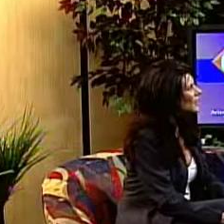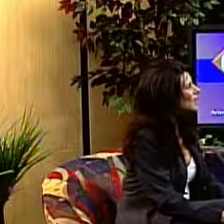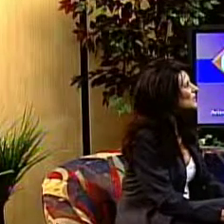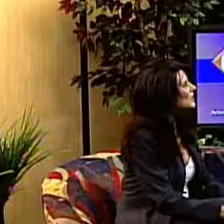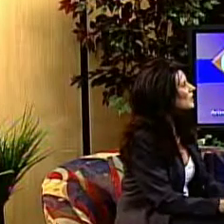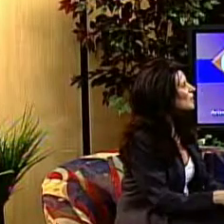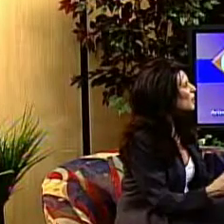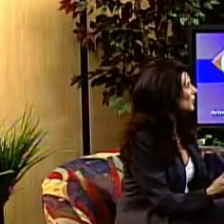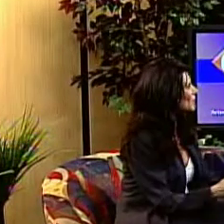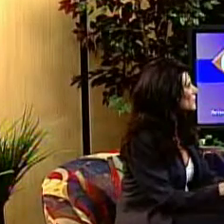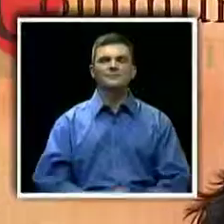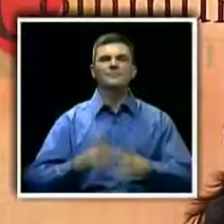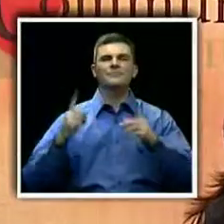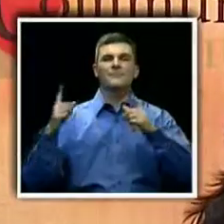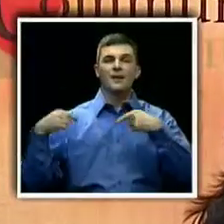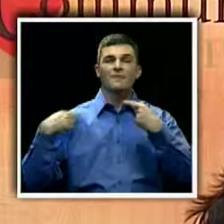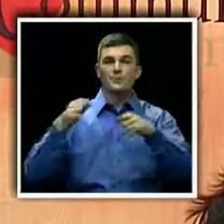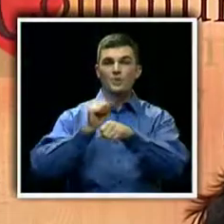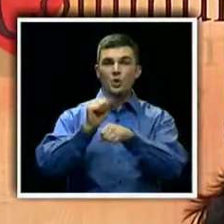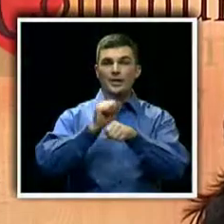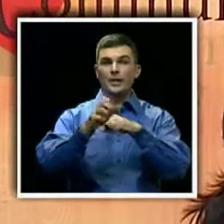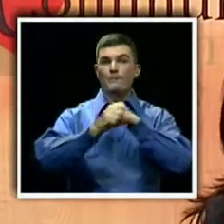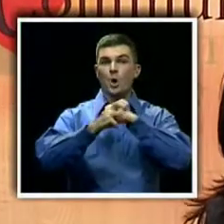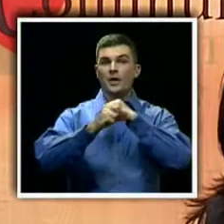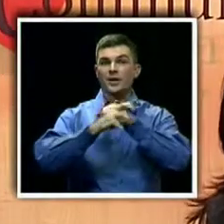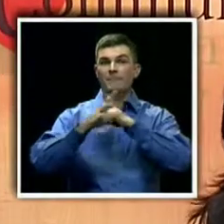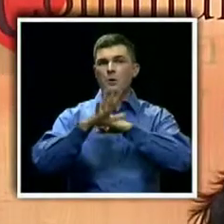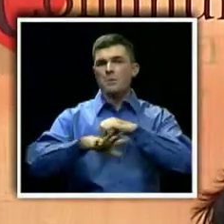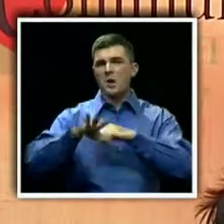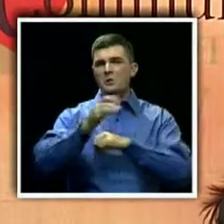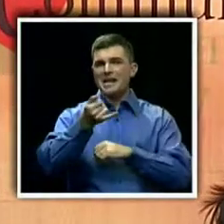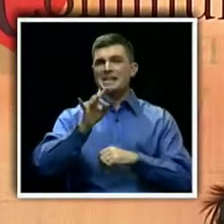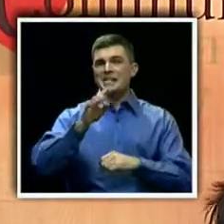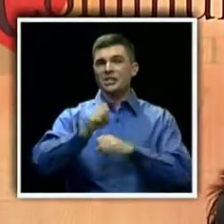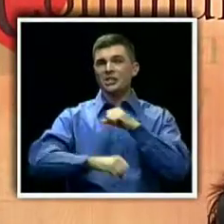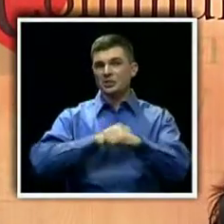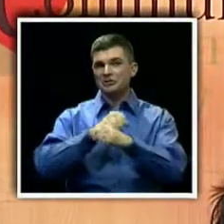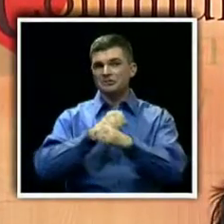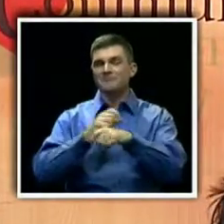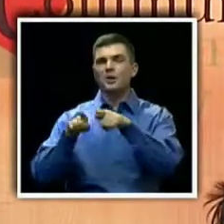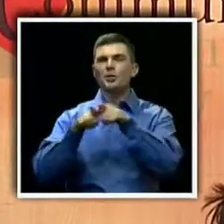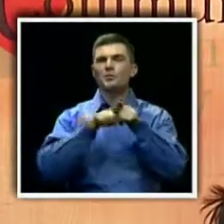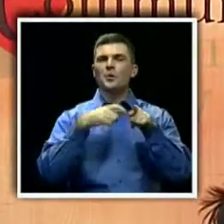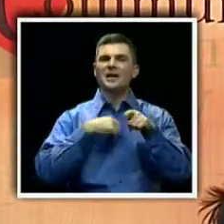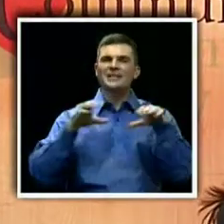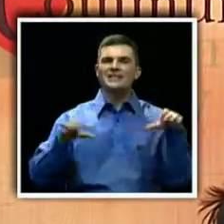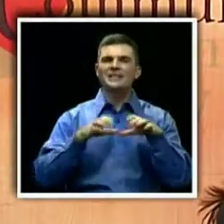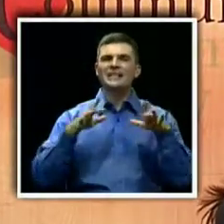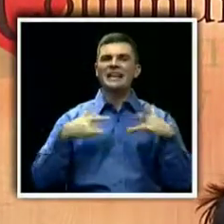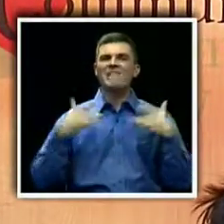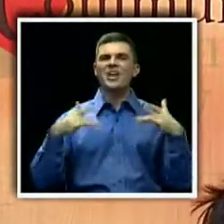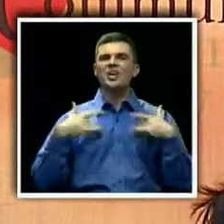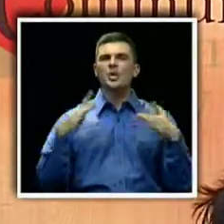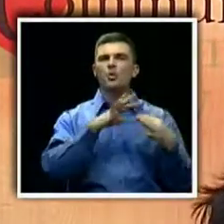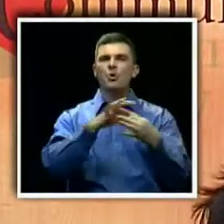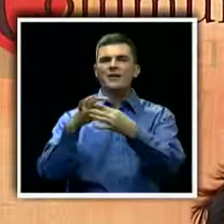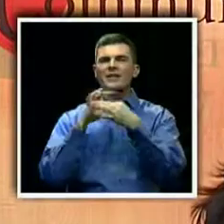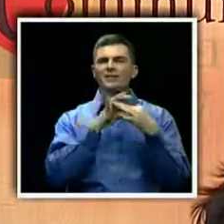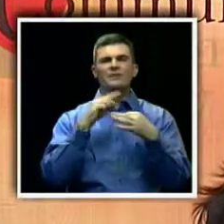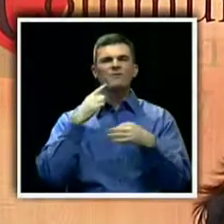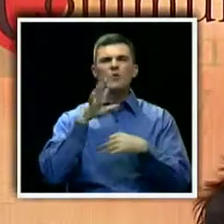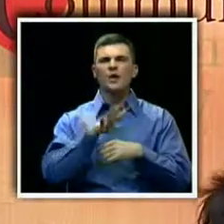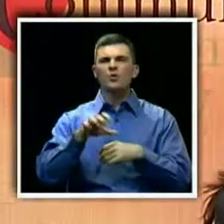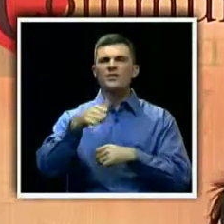I've been in marketing for about 18 years, and I was also doing event coordinating for about 10 years, and also I was